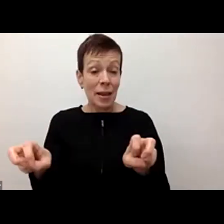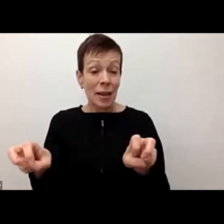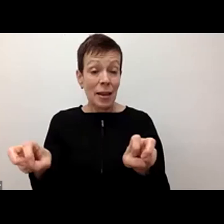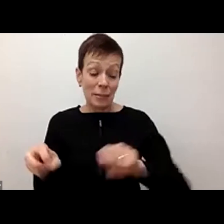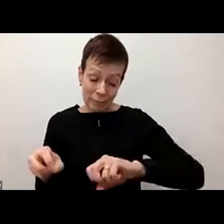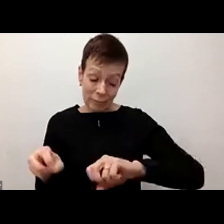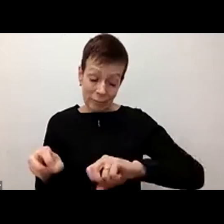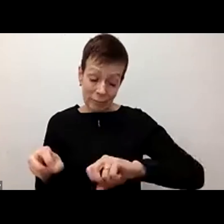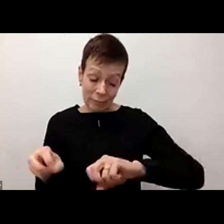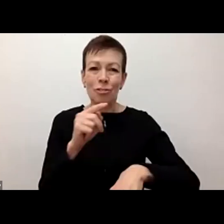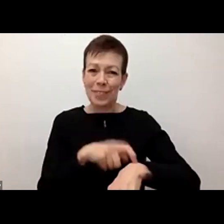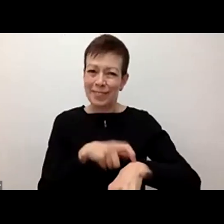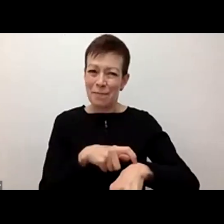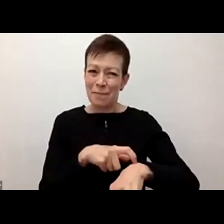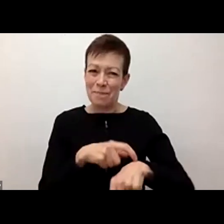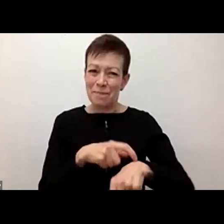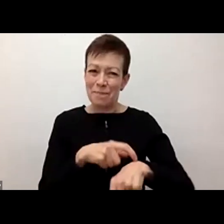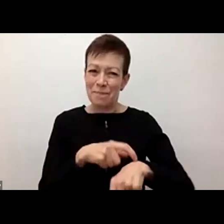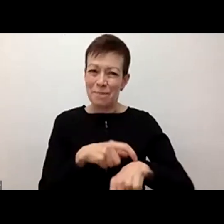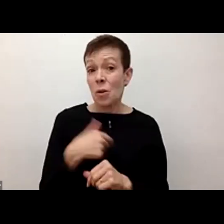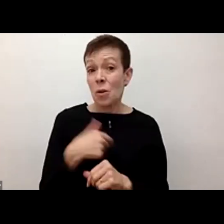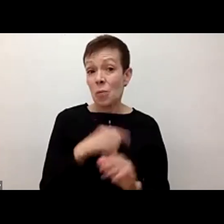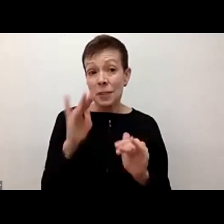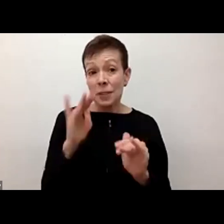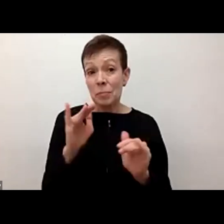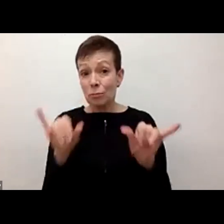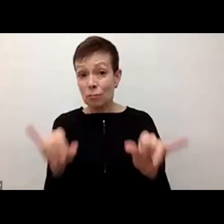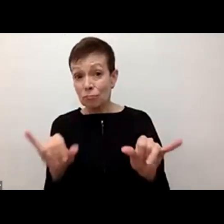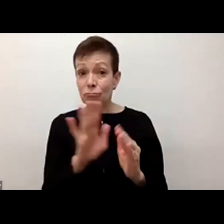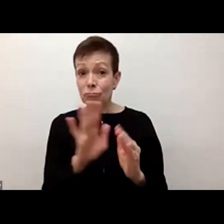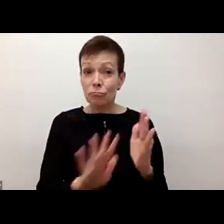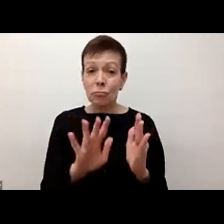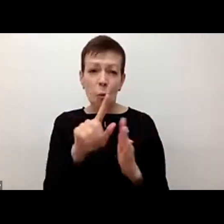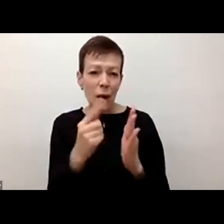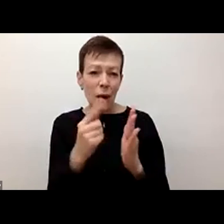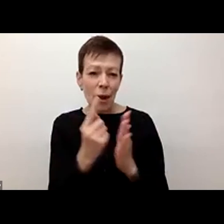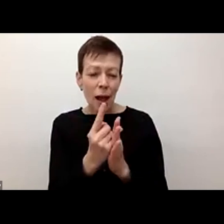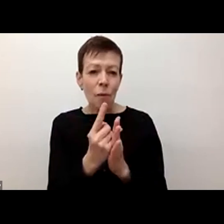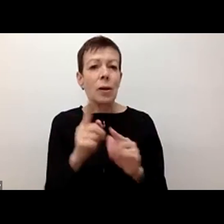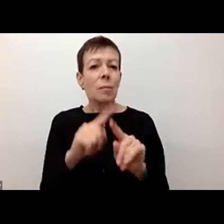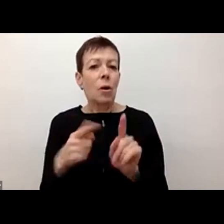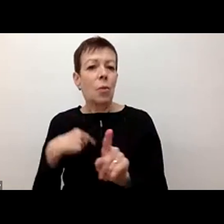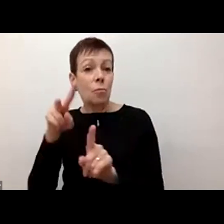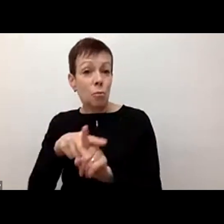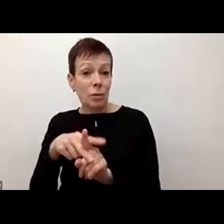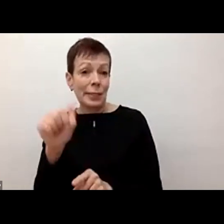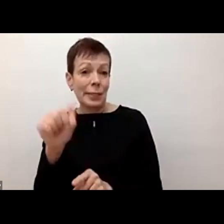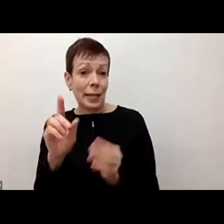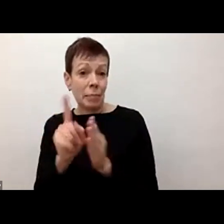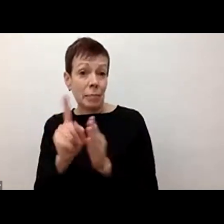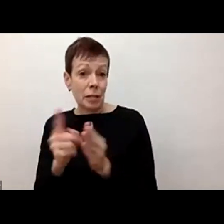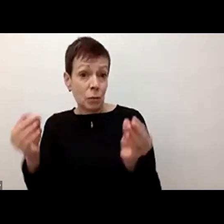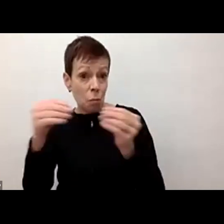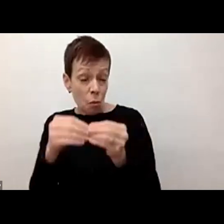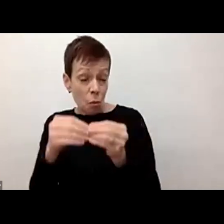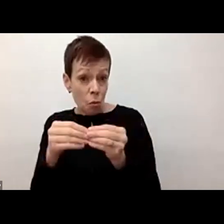The session is expected to last for about one hour, but we might provide 10 additional minutes, which are optional. At the end, we will receive